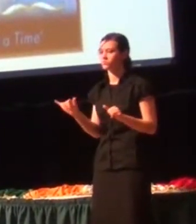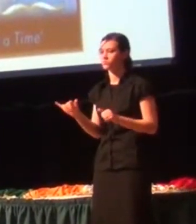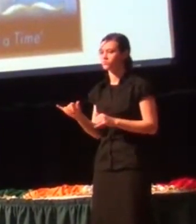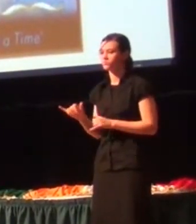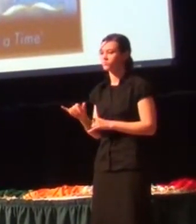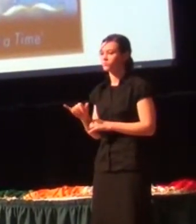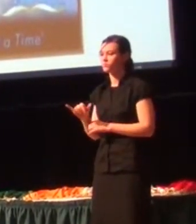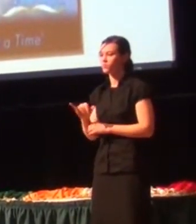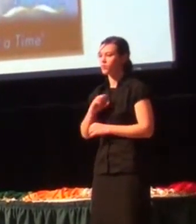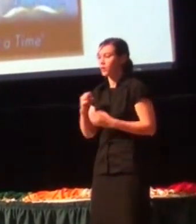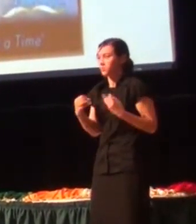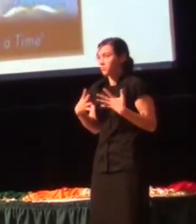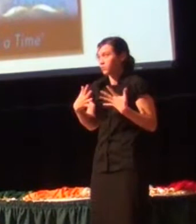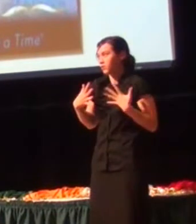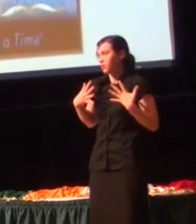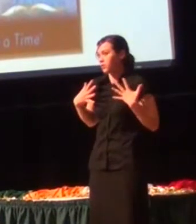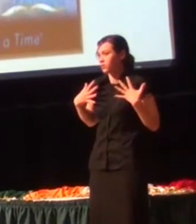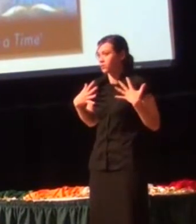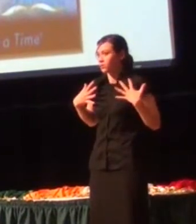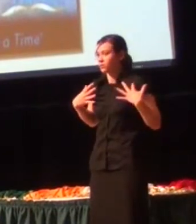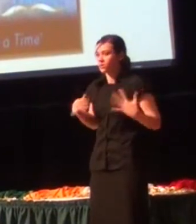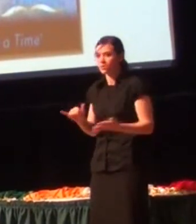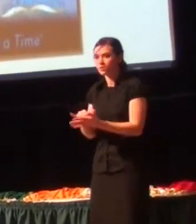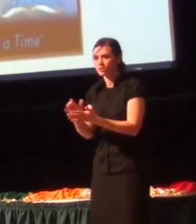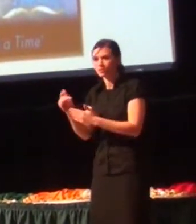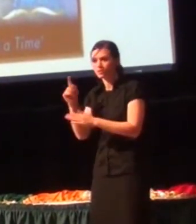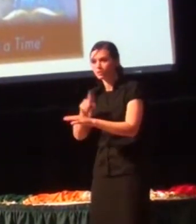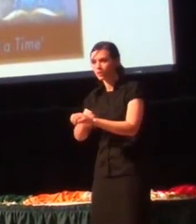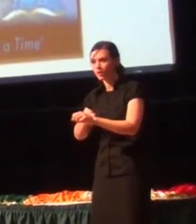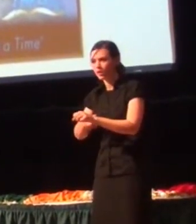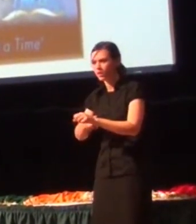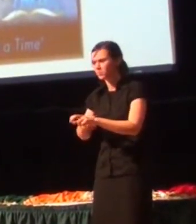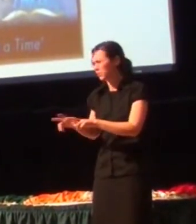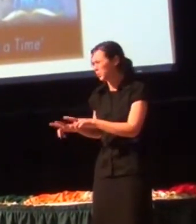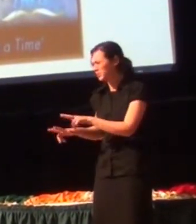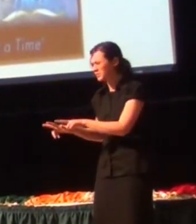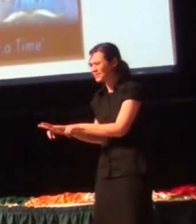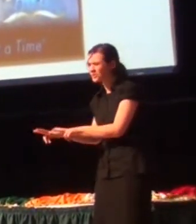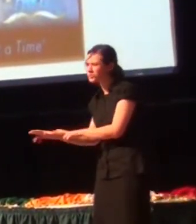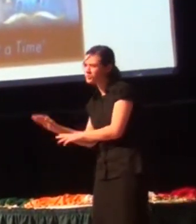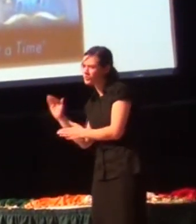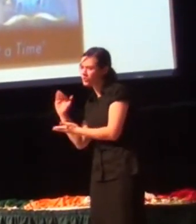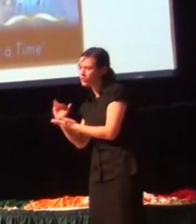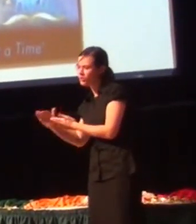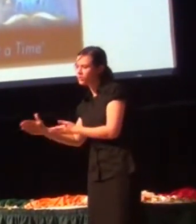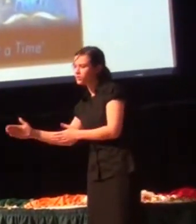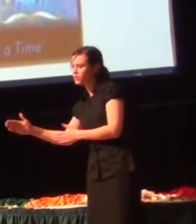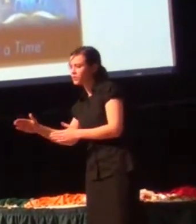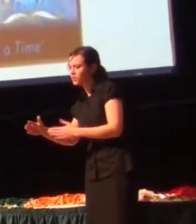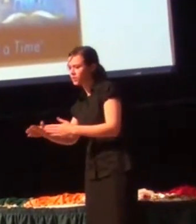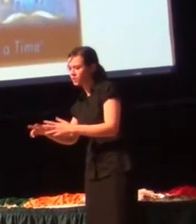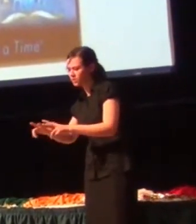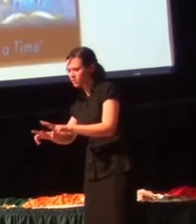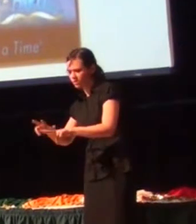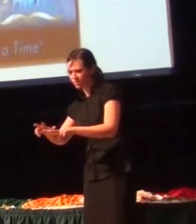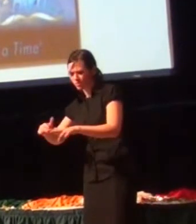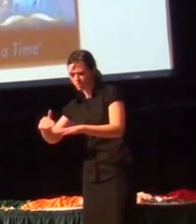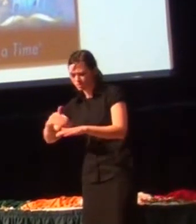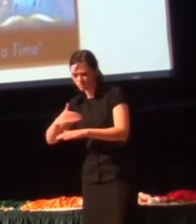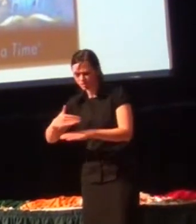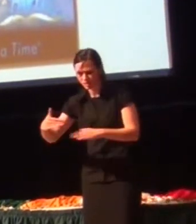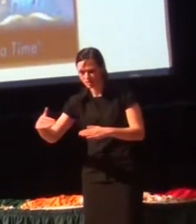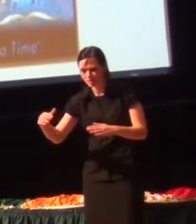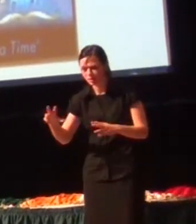And I'm afraid that this time I walked a little too far, that I crossed some sort of invisible line,